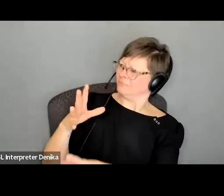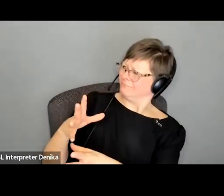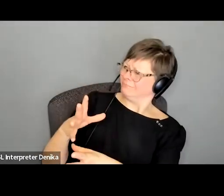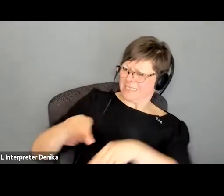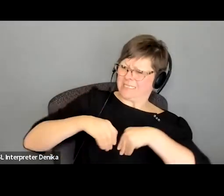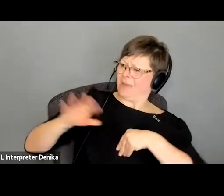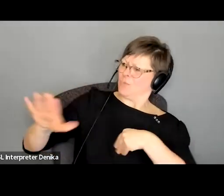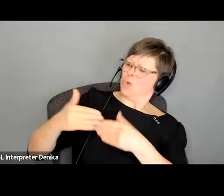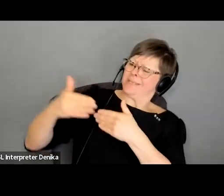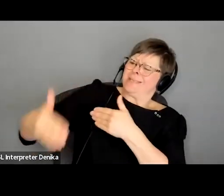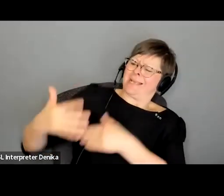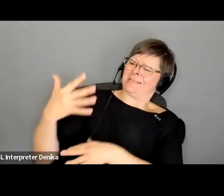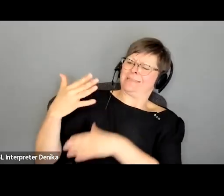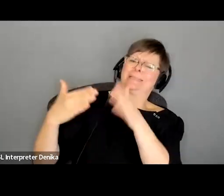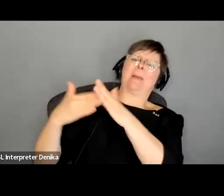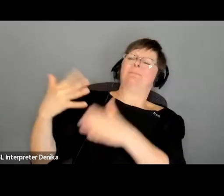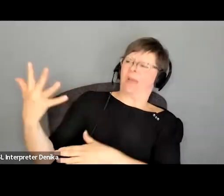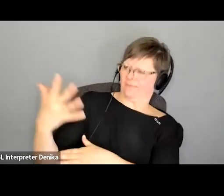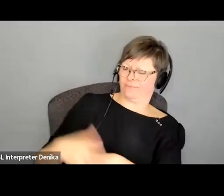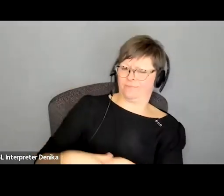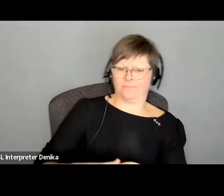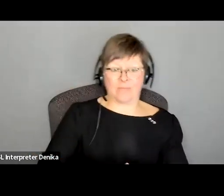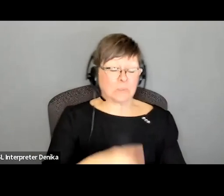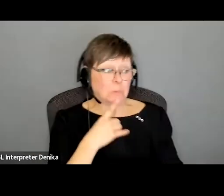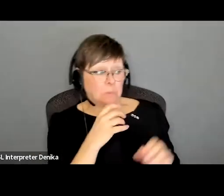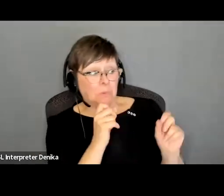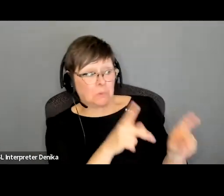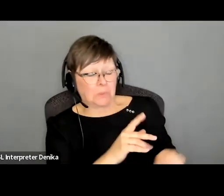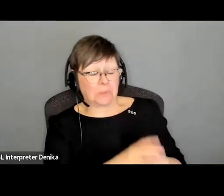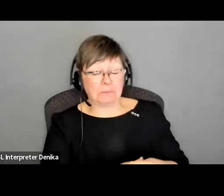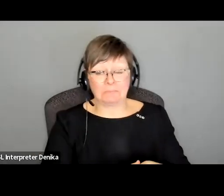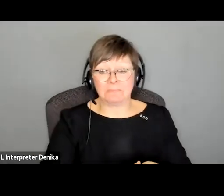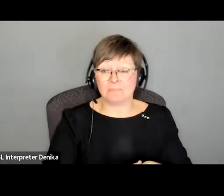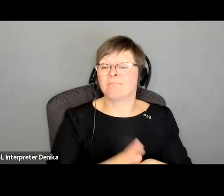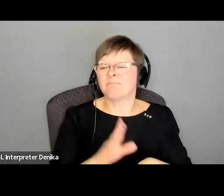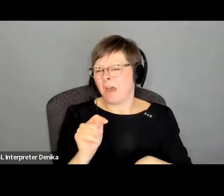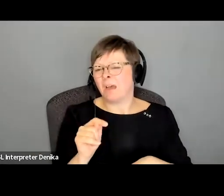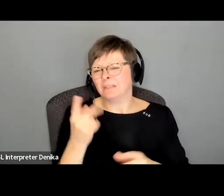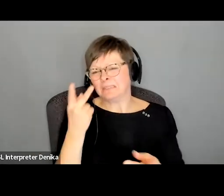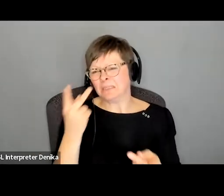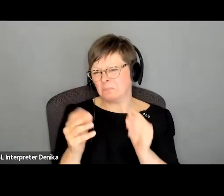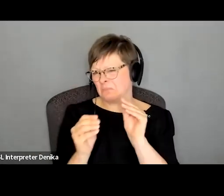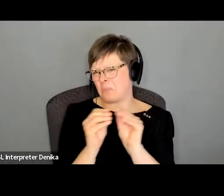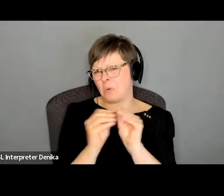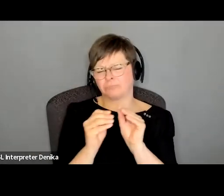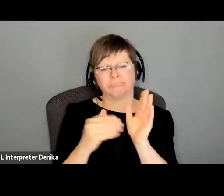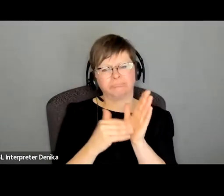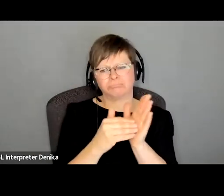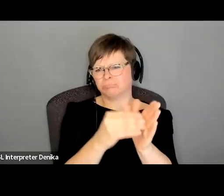all right there you go but we see a lot more for theater definitely